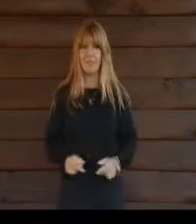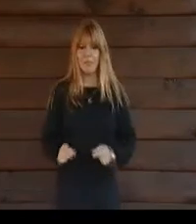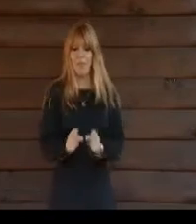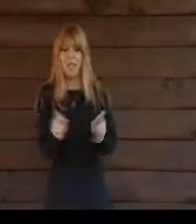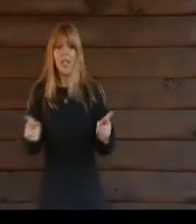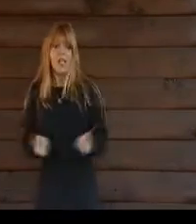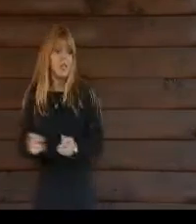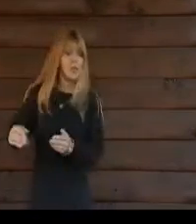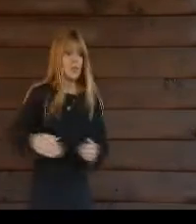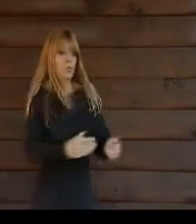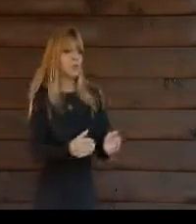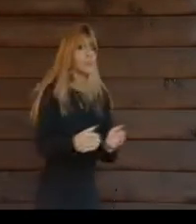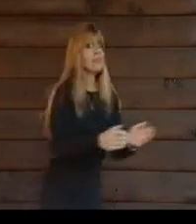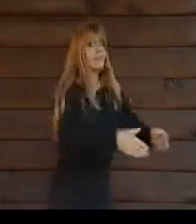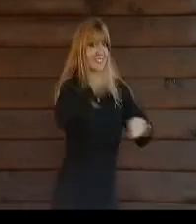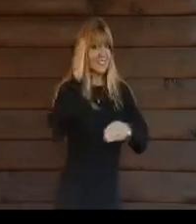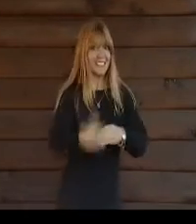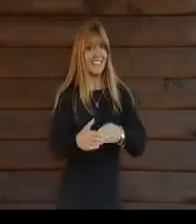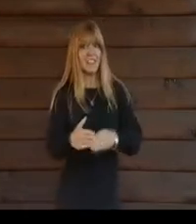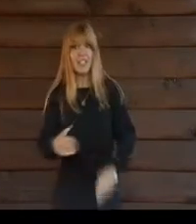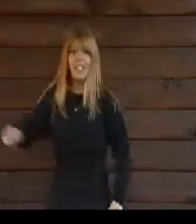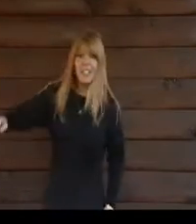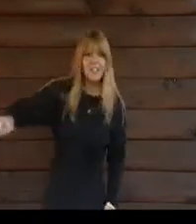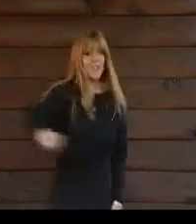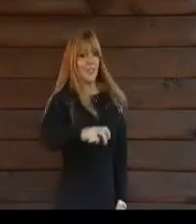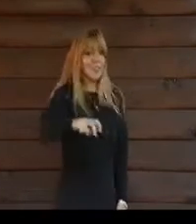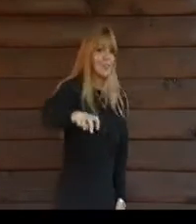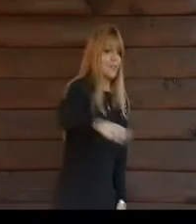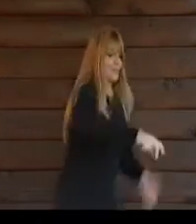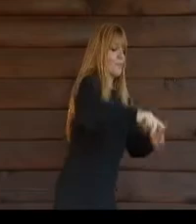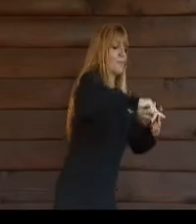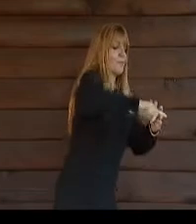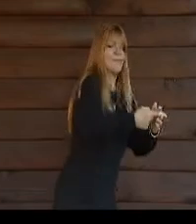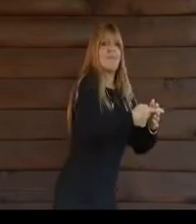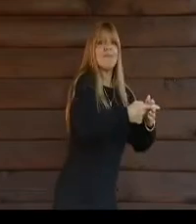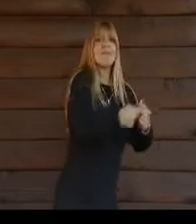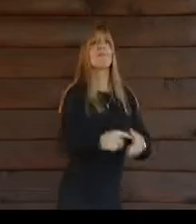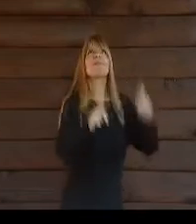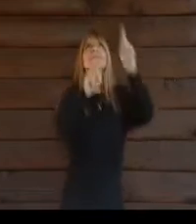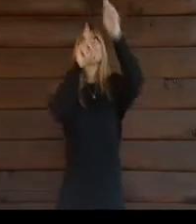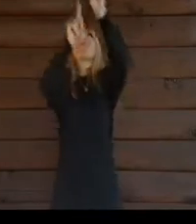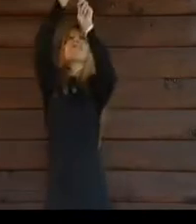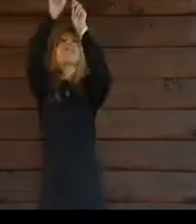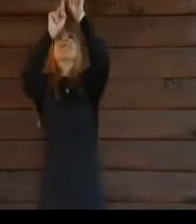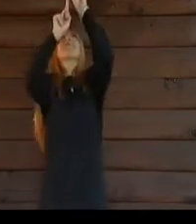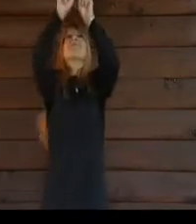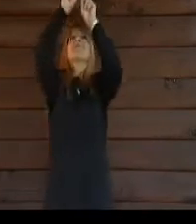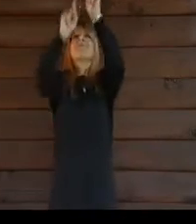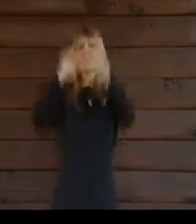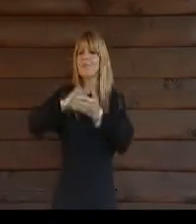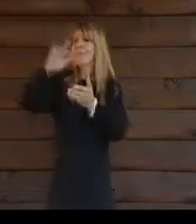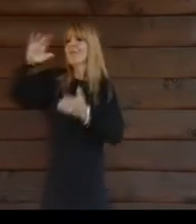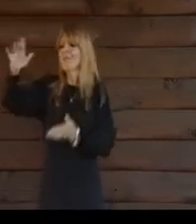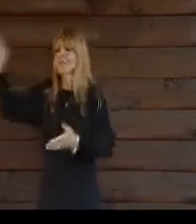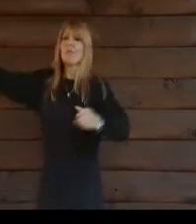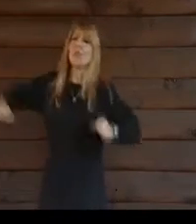Where the road ends and the journey begins Where the stars shine a little